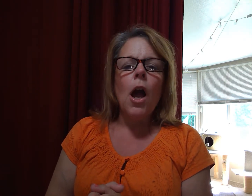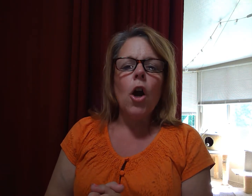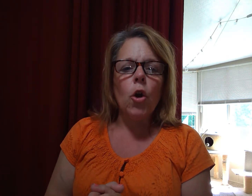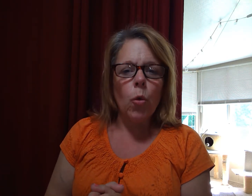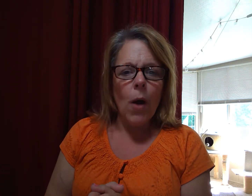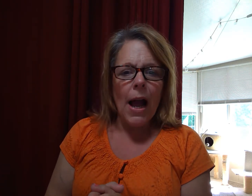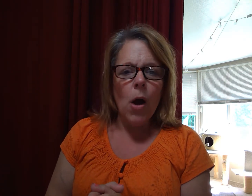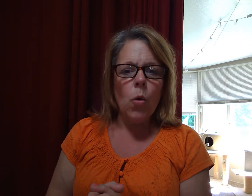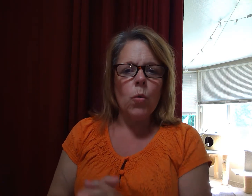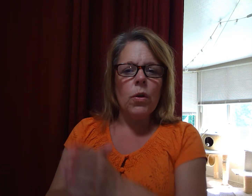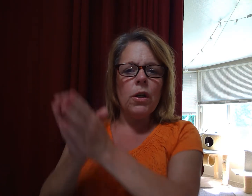Ground.